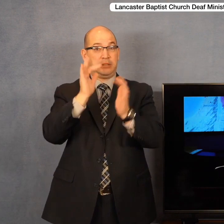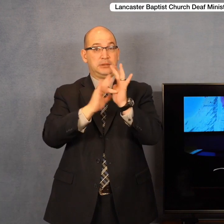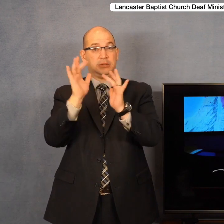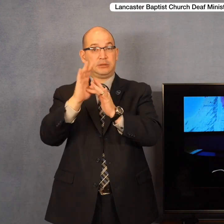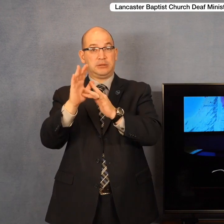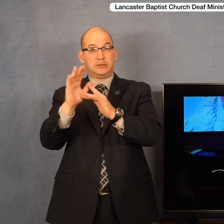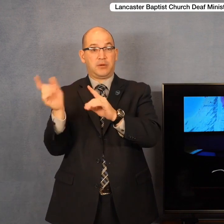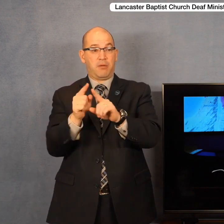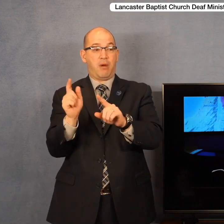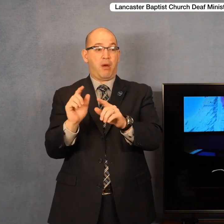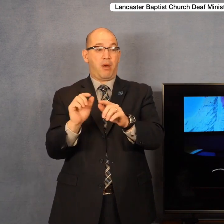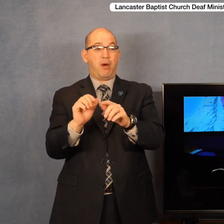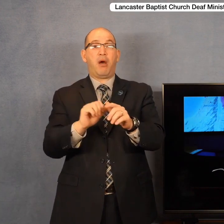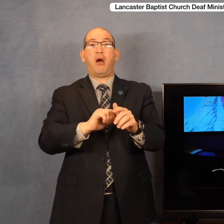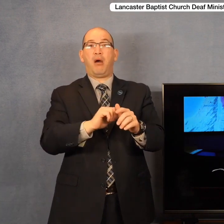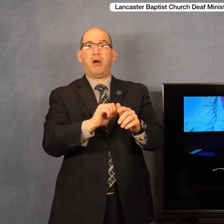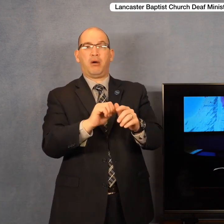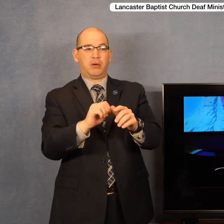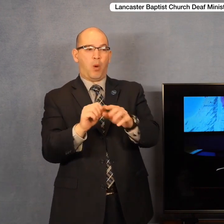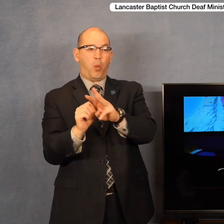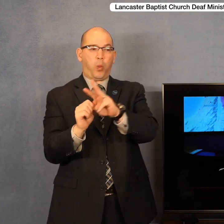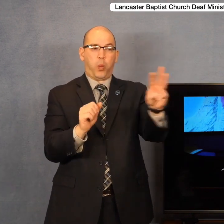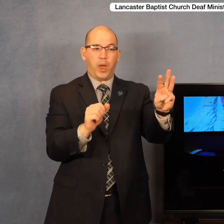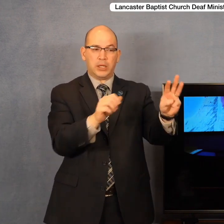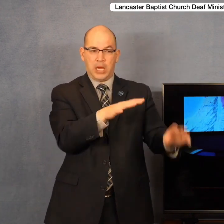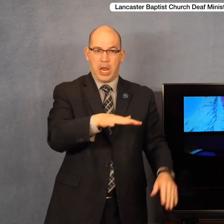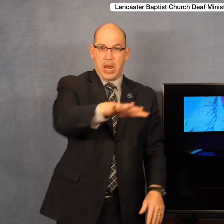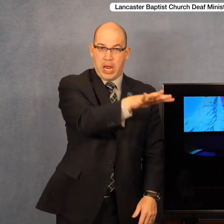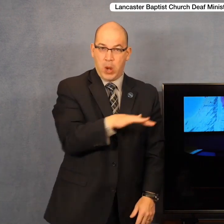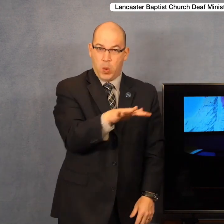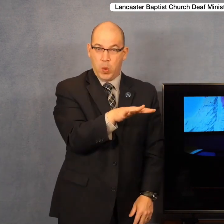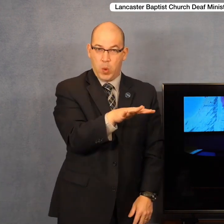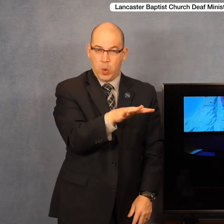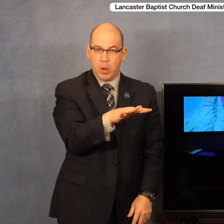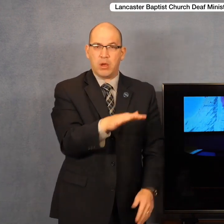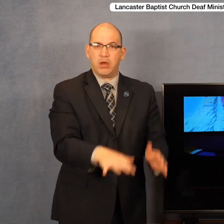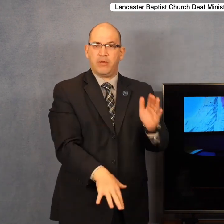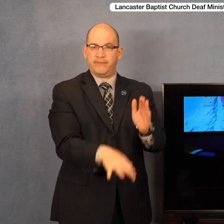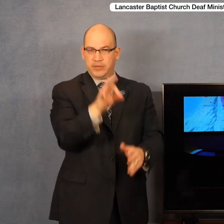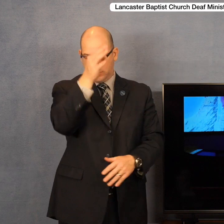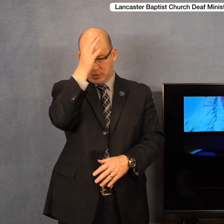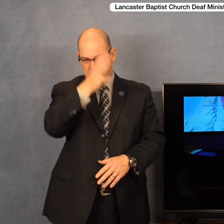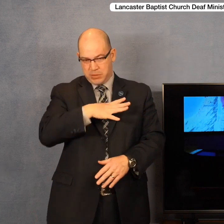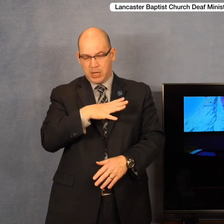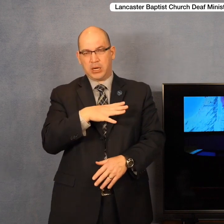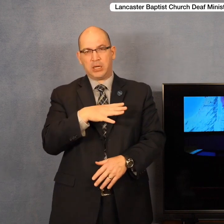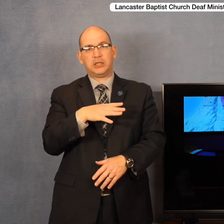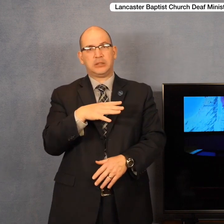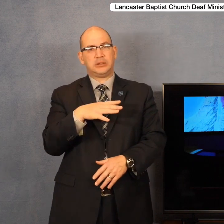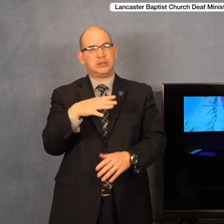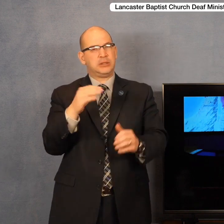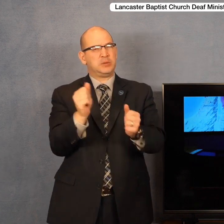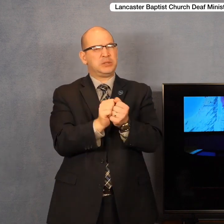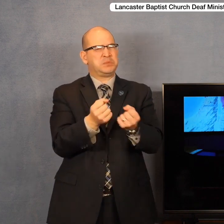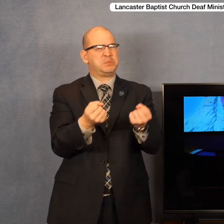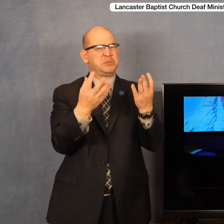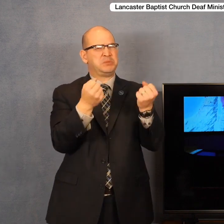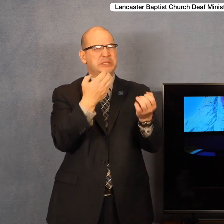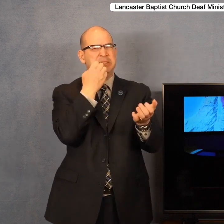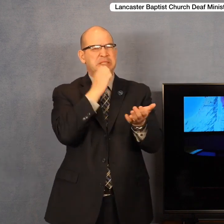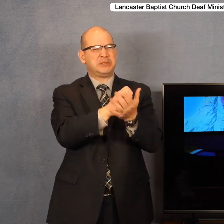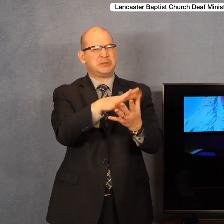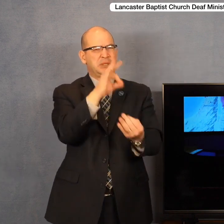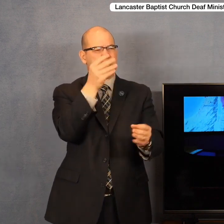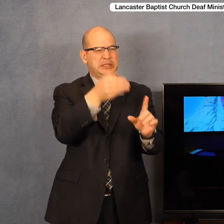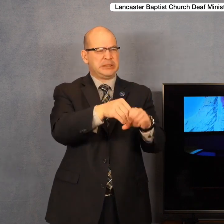to the other side, and it was there that he found a man plagued with such need and difficulty in